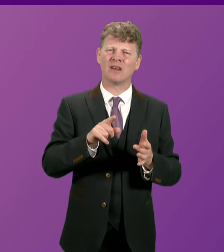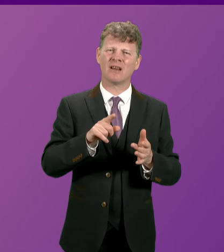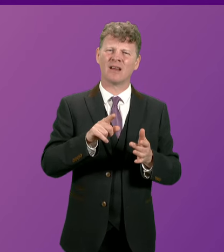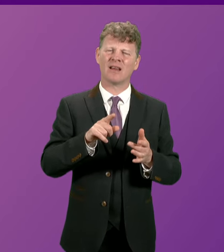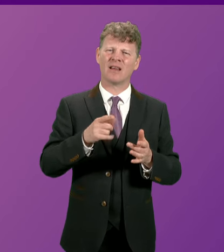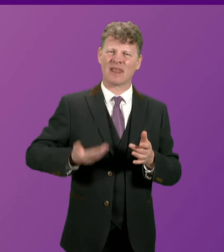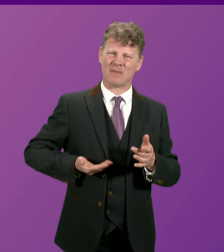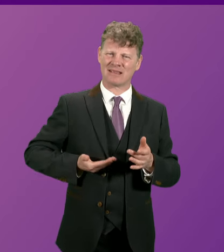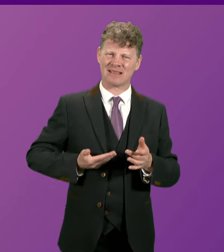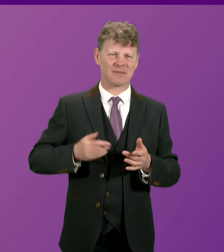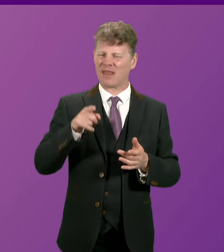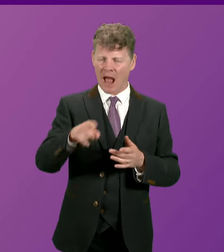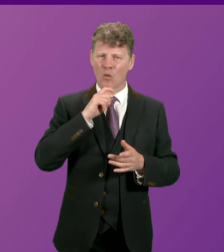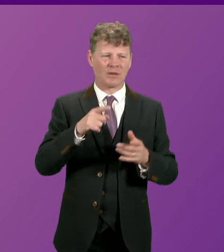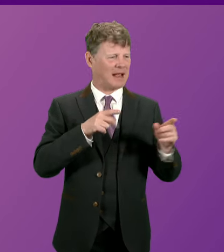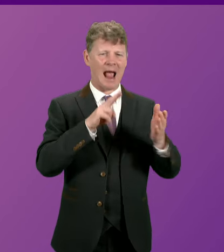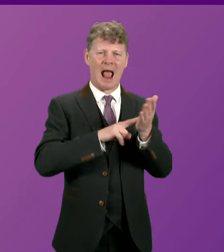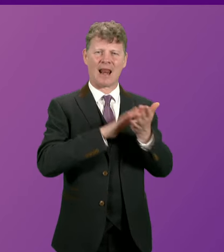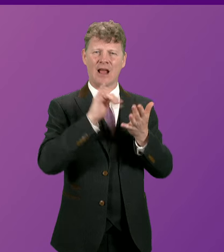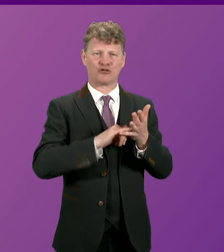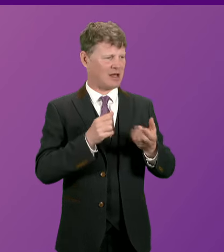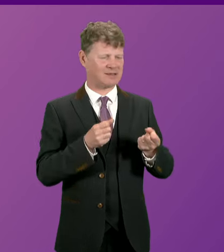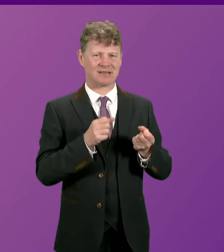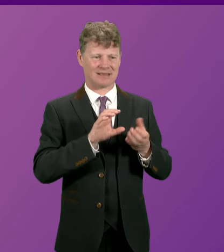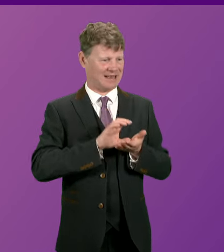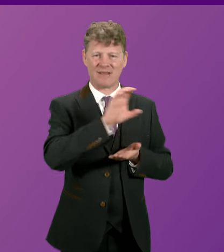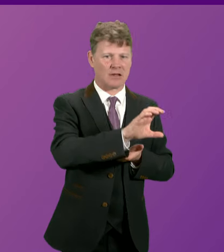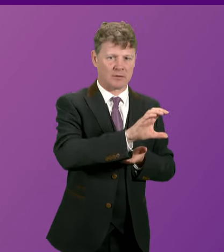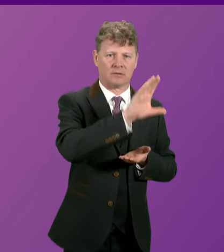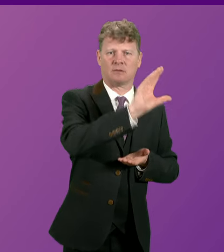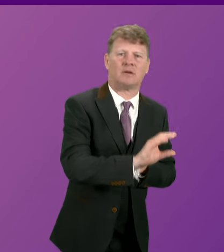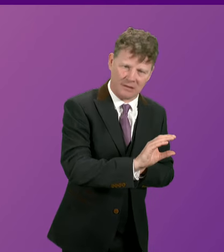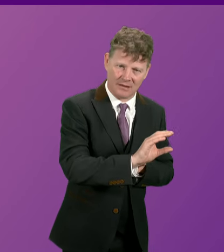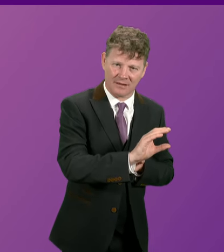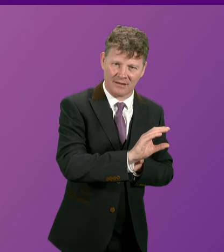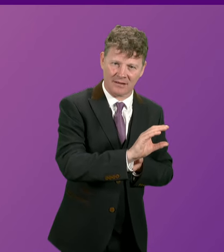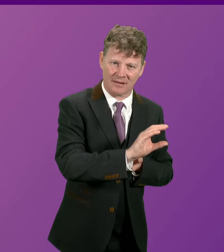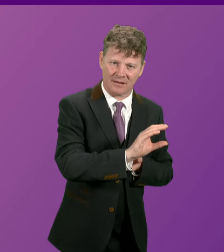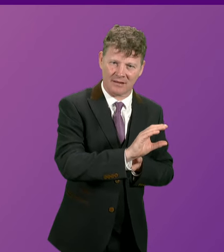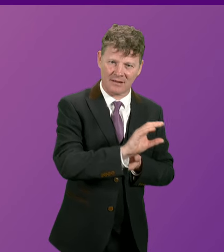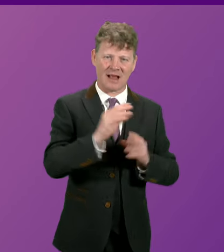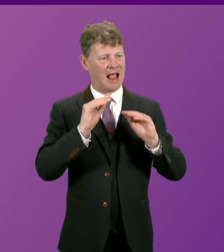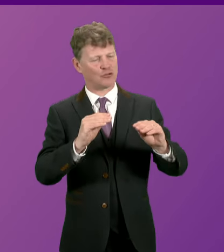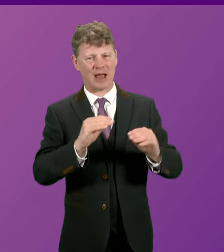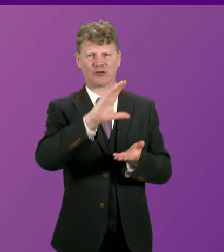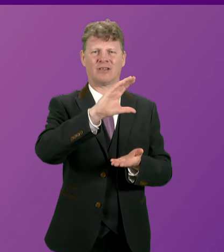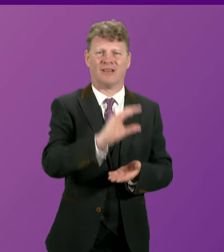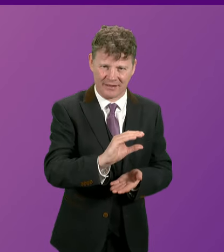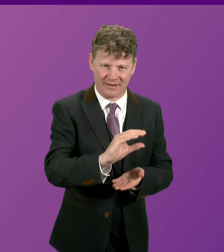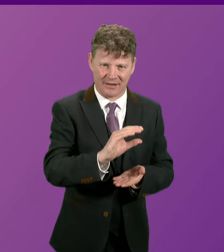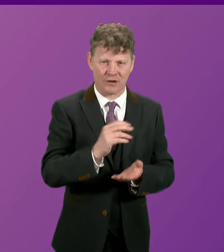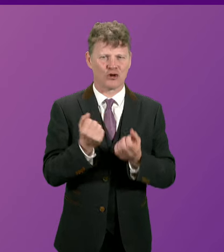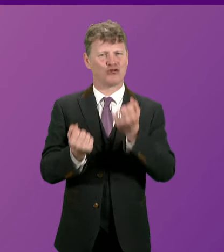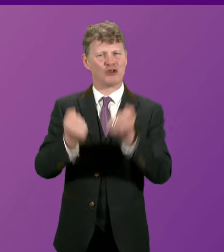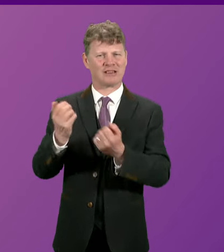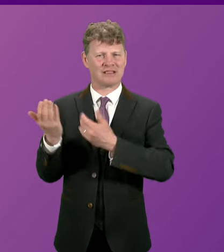we've made in the national health service that would have been at the expense of the investment real terms increase that we made to education to our justice